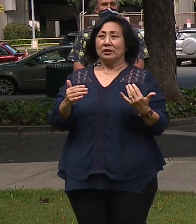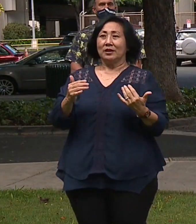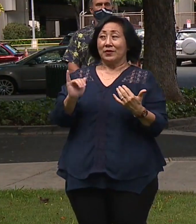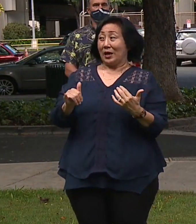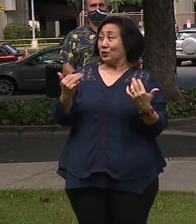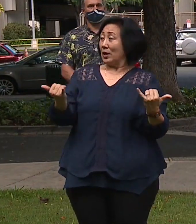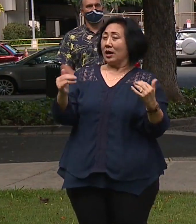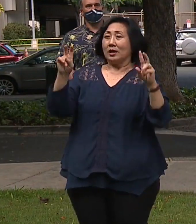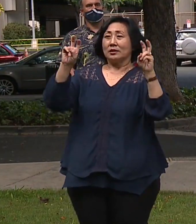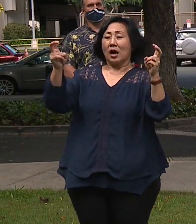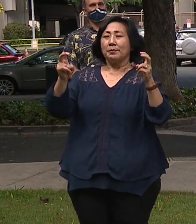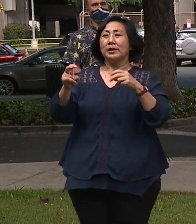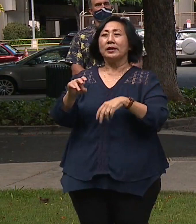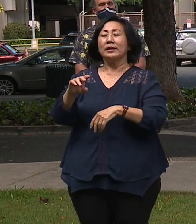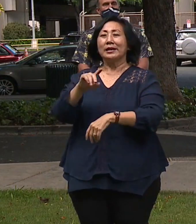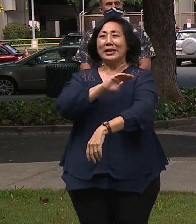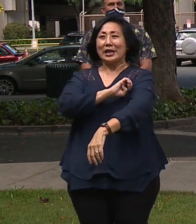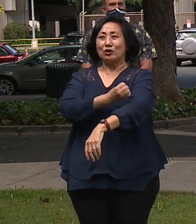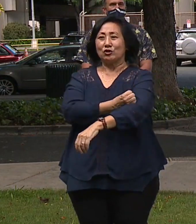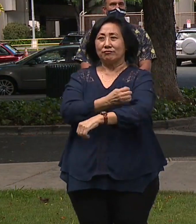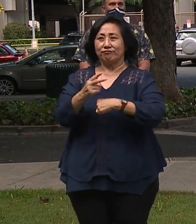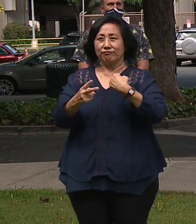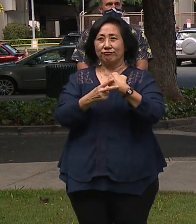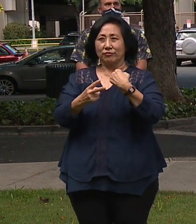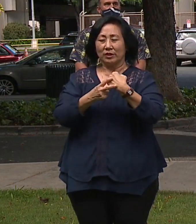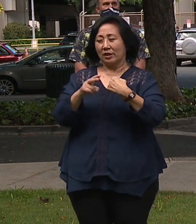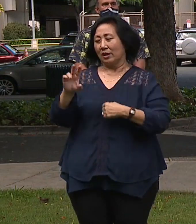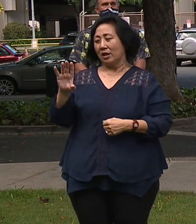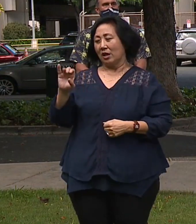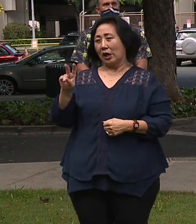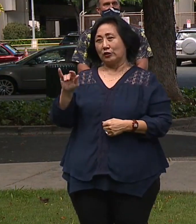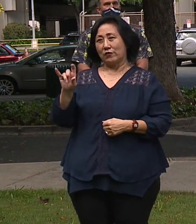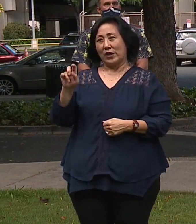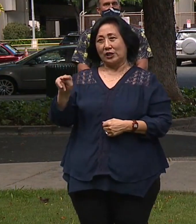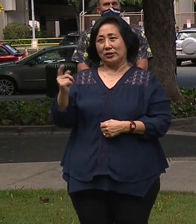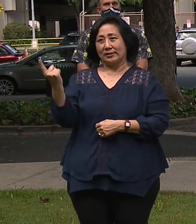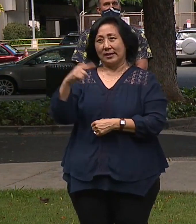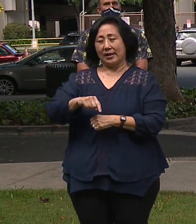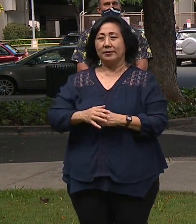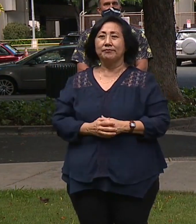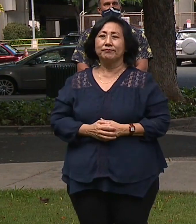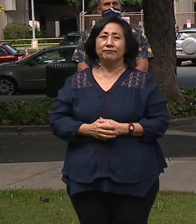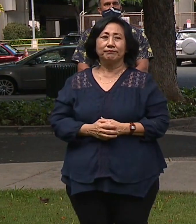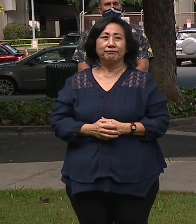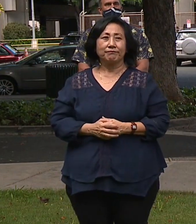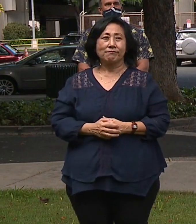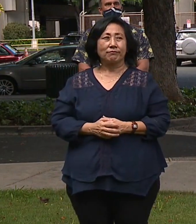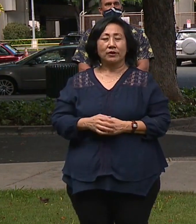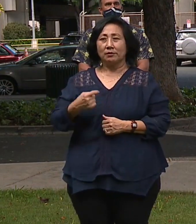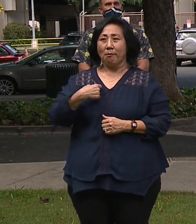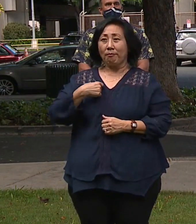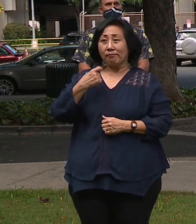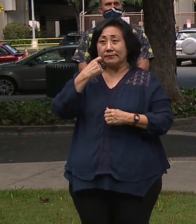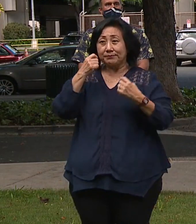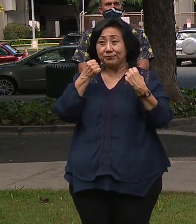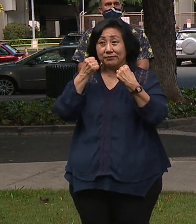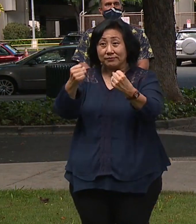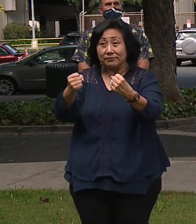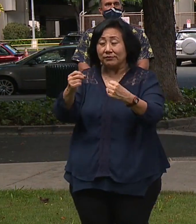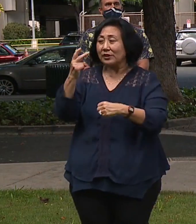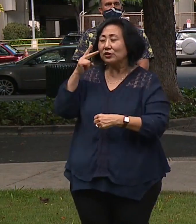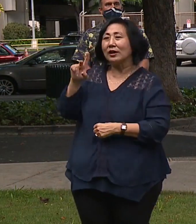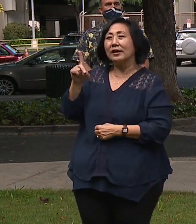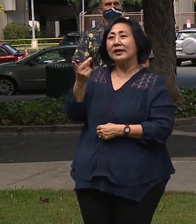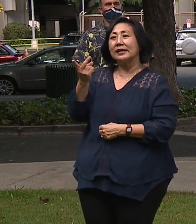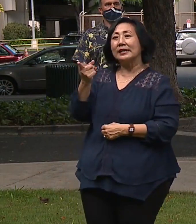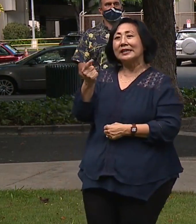Energy Conservation and Energy Conservation Day. You know, I just was driving over here and saw Gavin